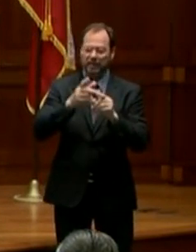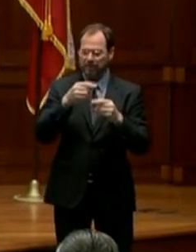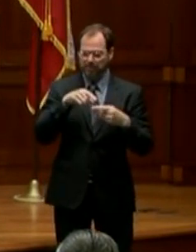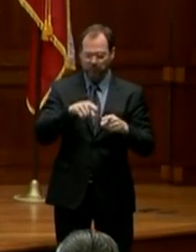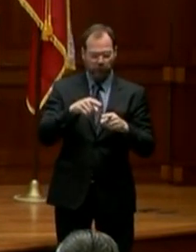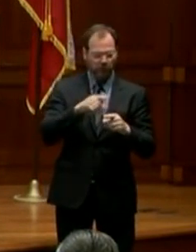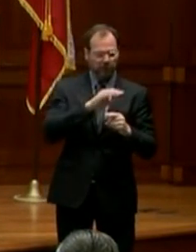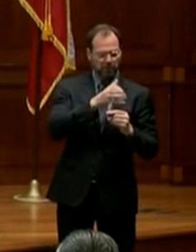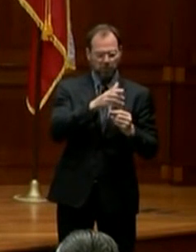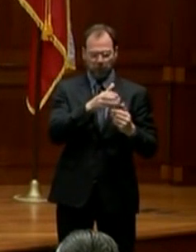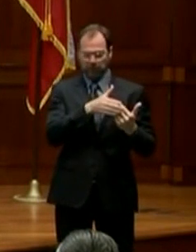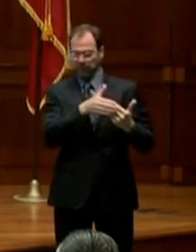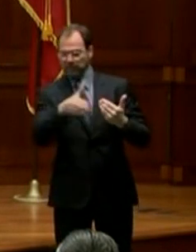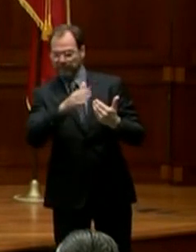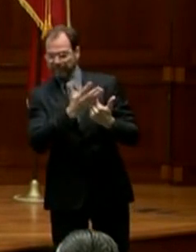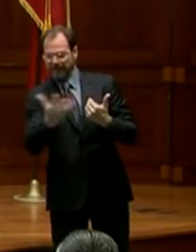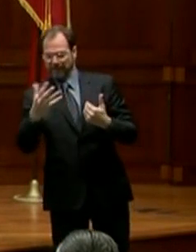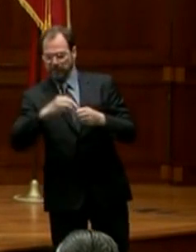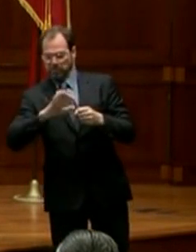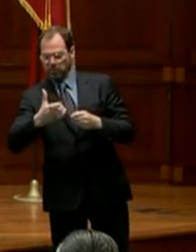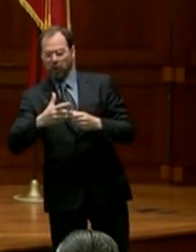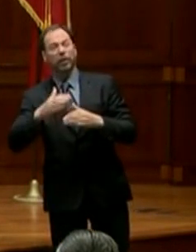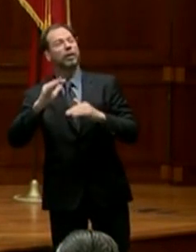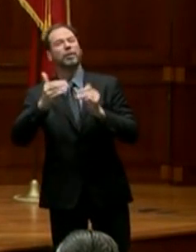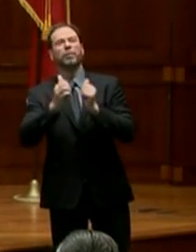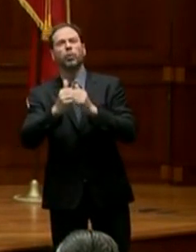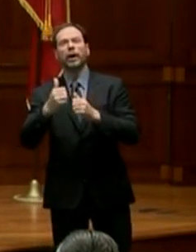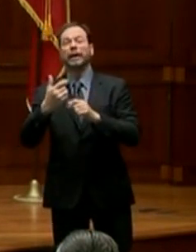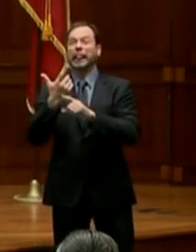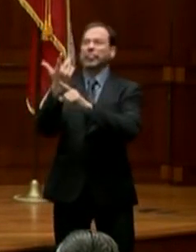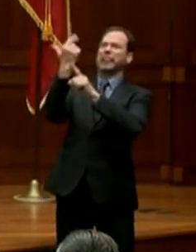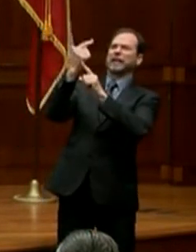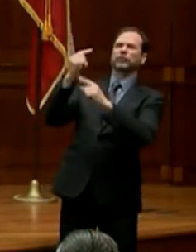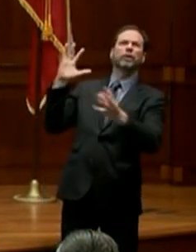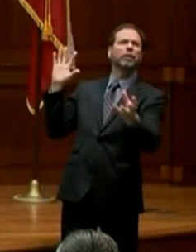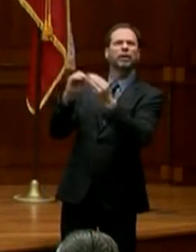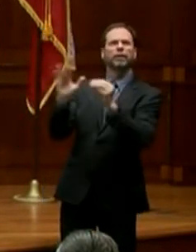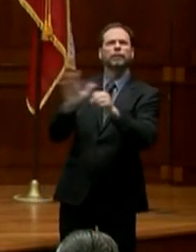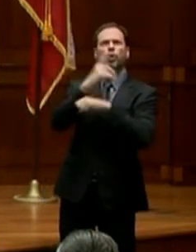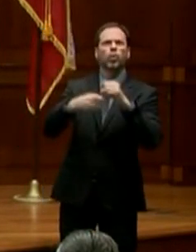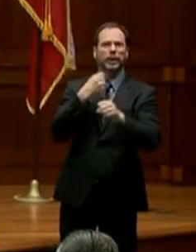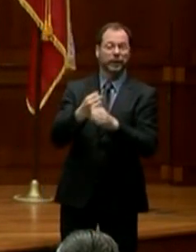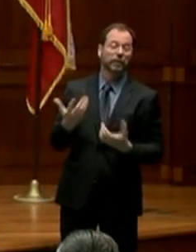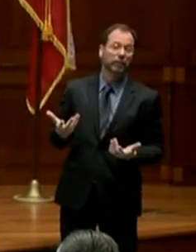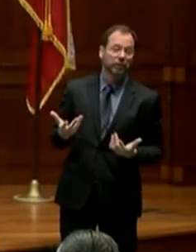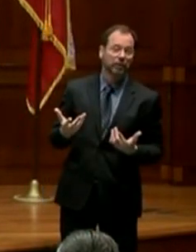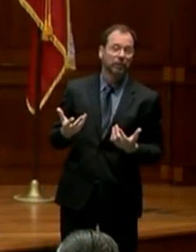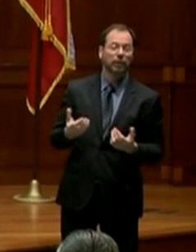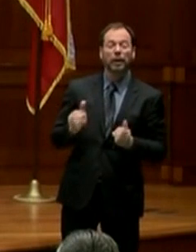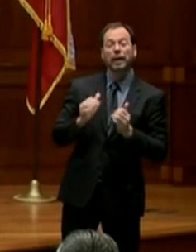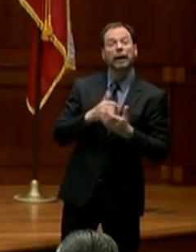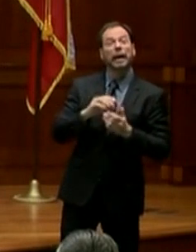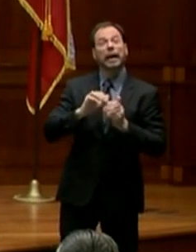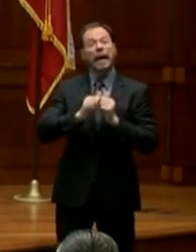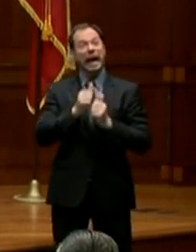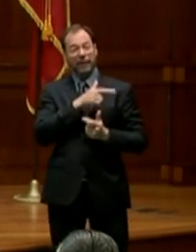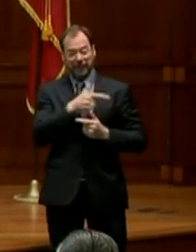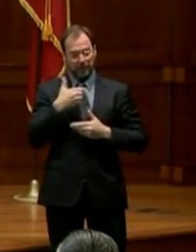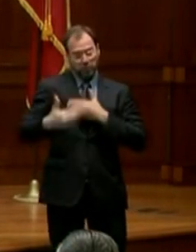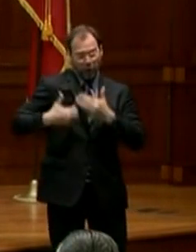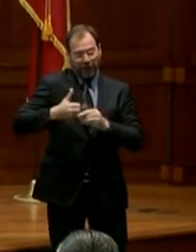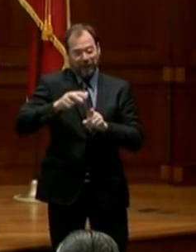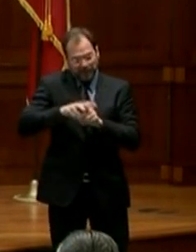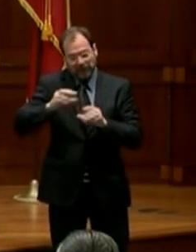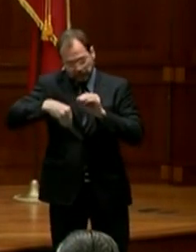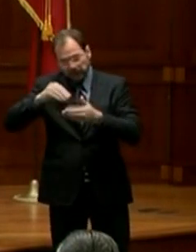March than it did in all of 2019. Well, to help the process with the claims, the